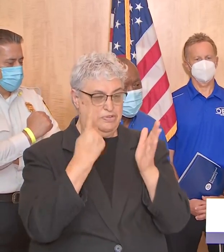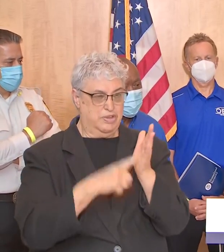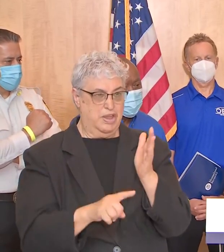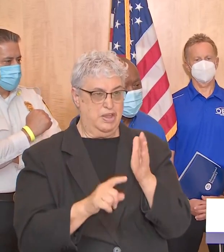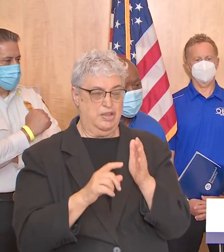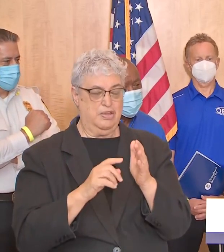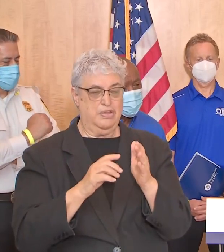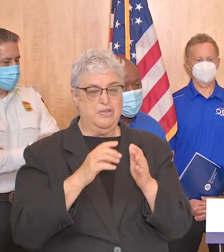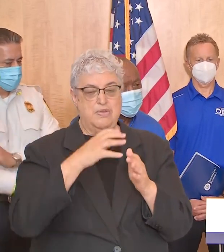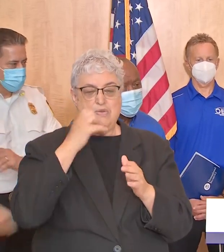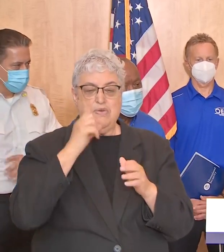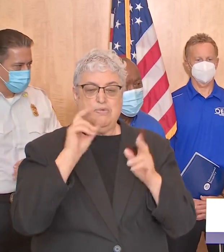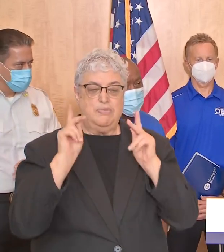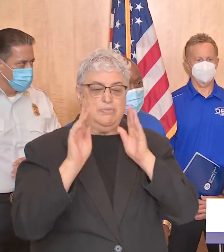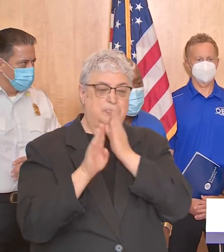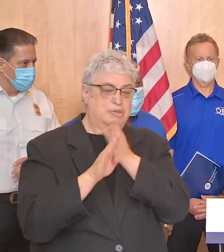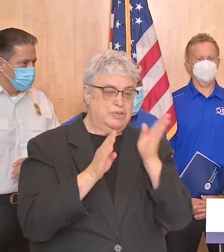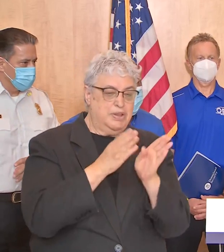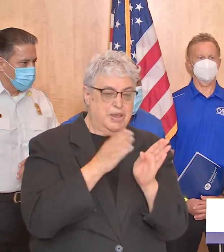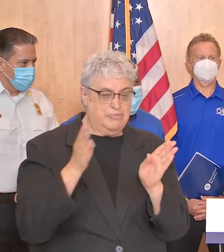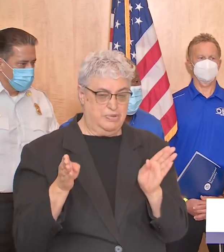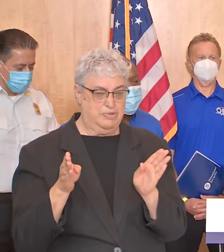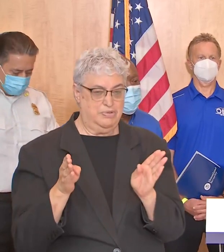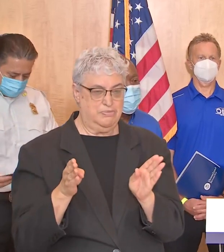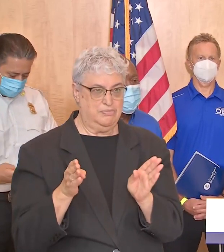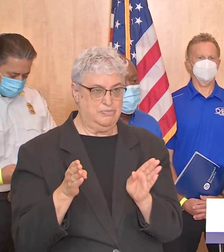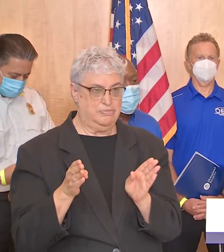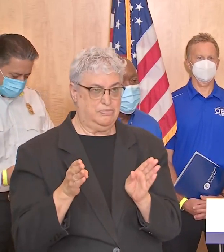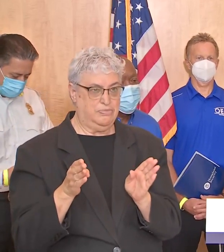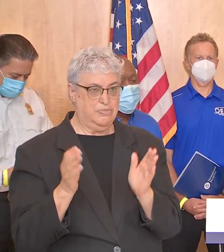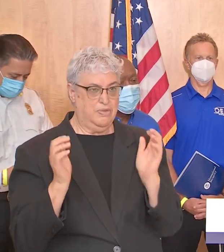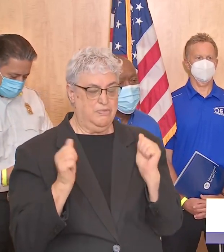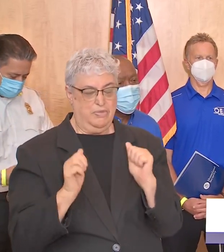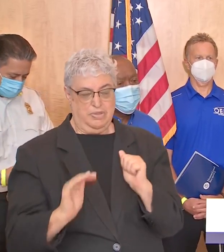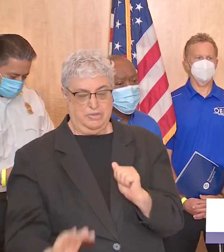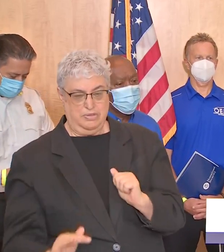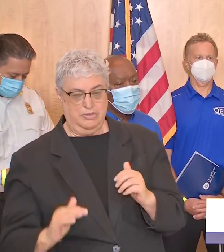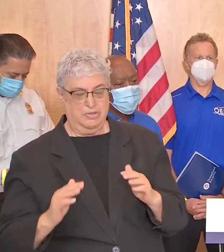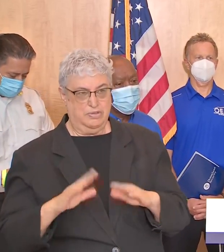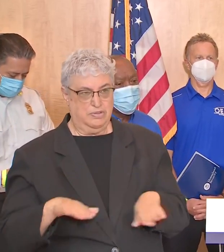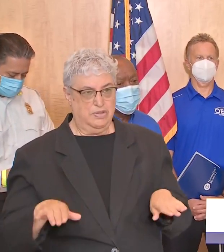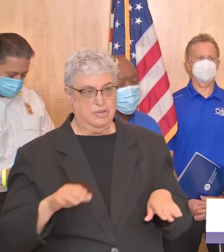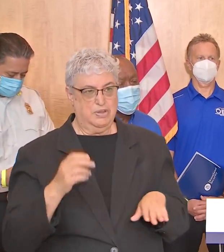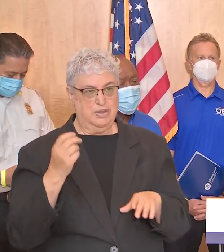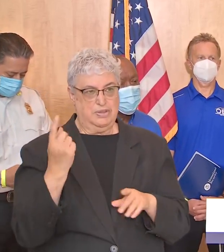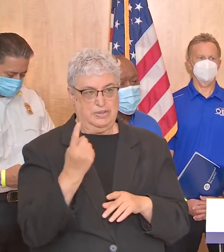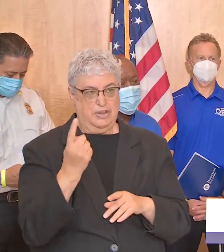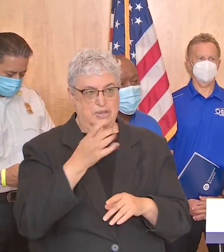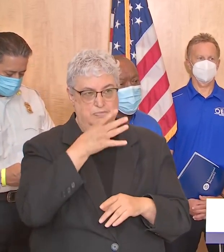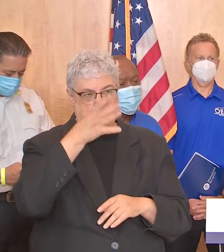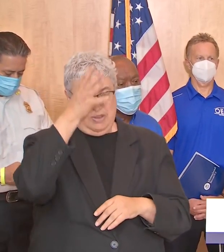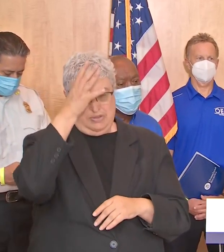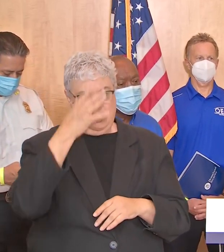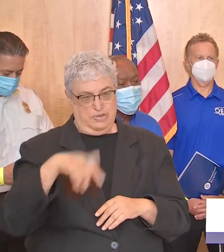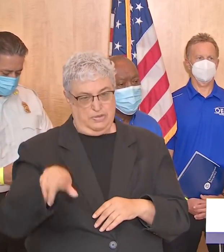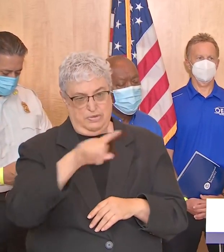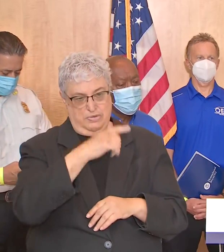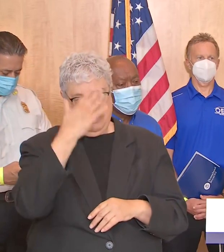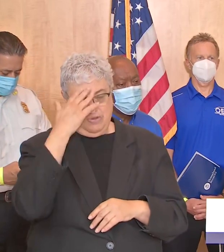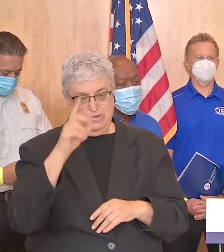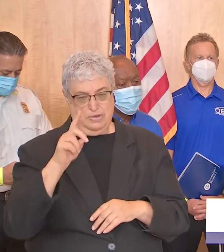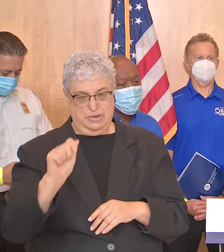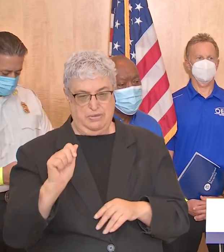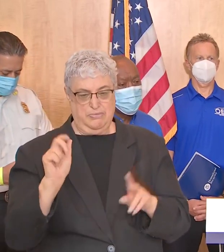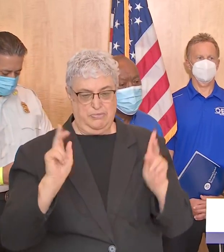your elderly neighbors but as well your neighbors with small children or single parents anyone that you know a disabled